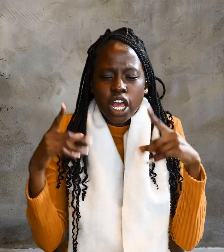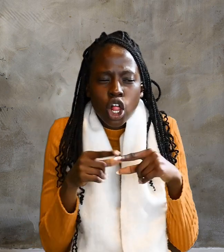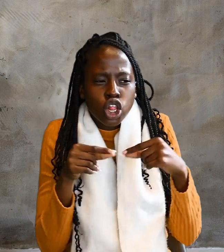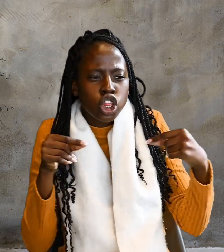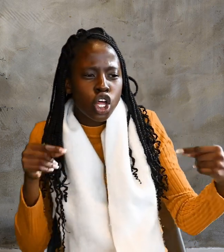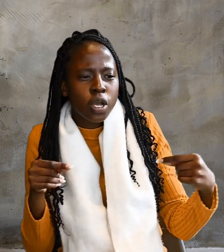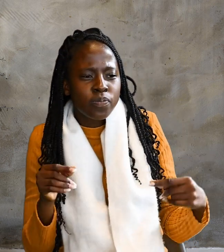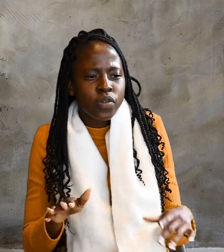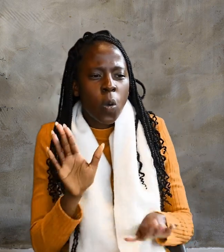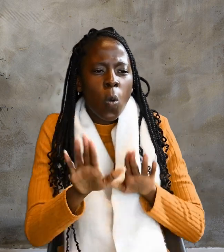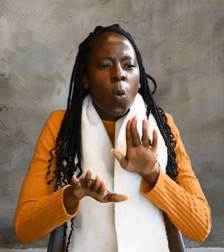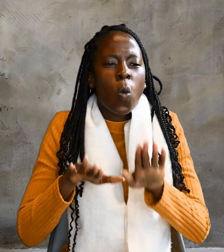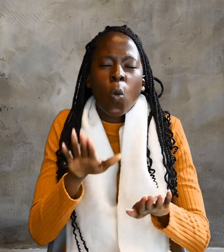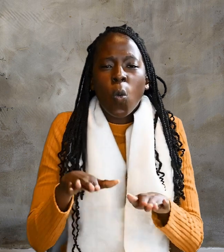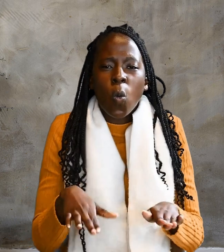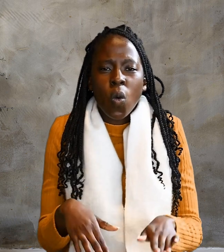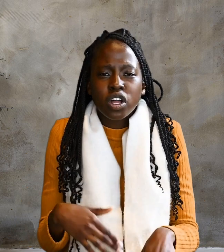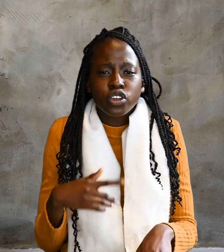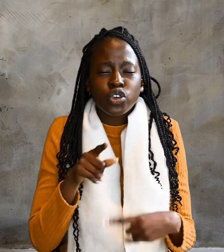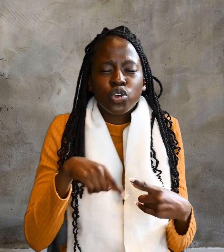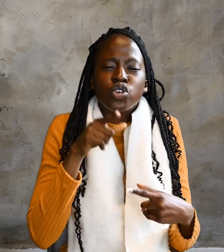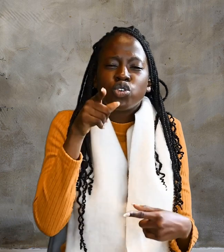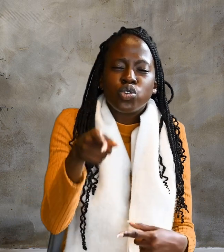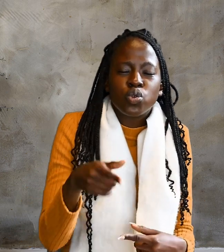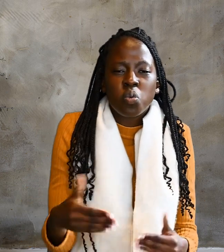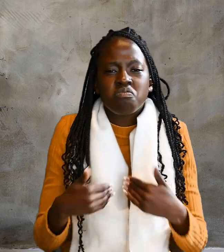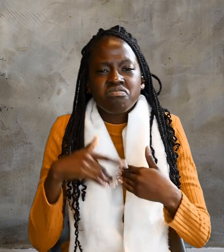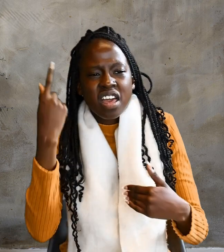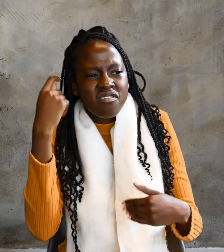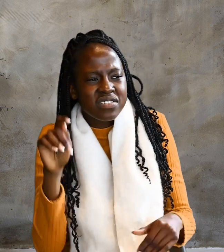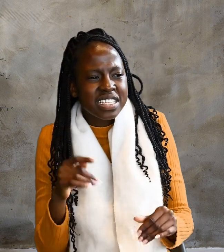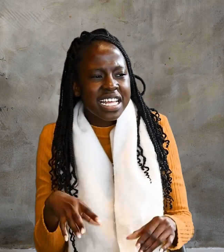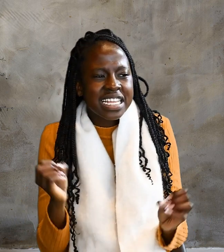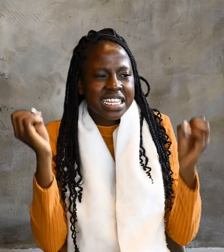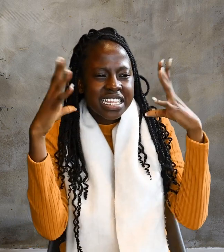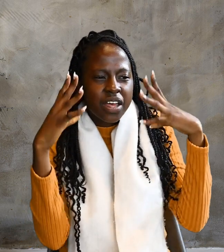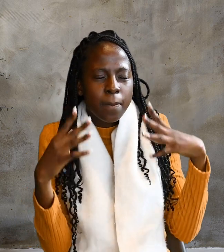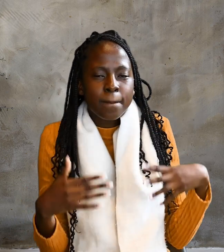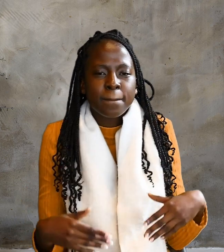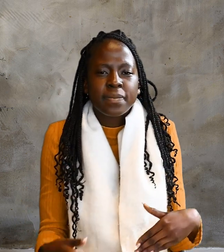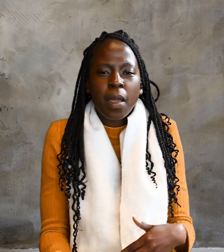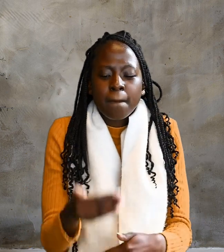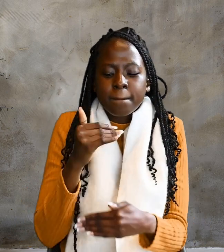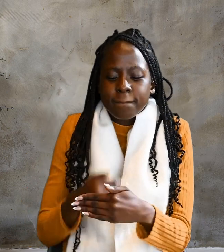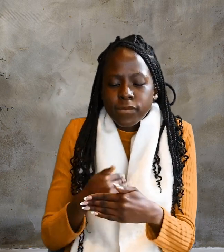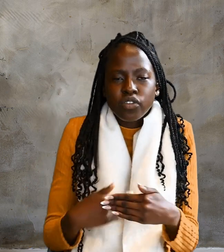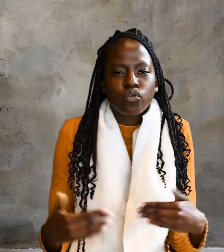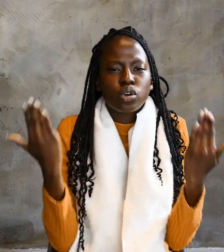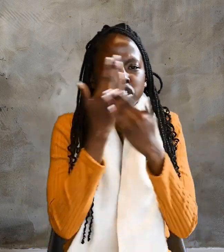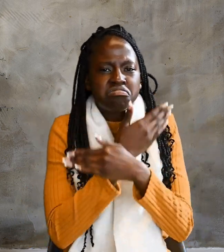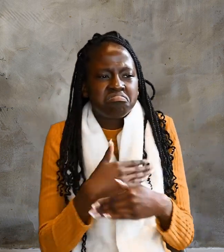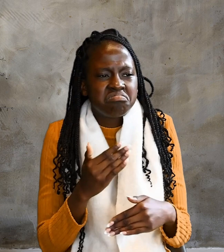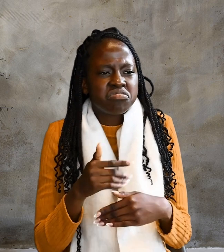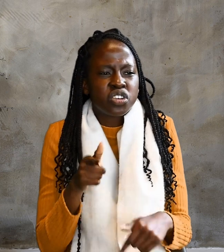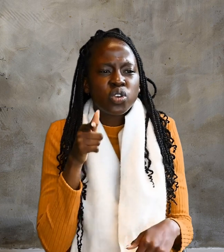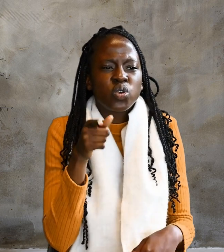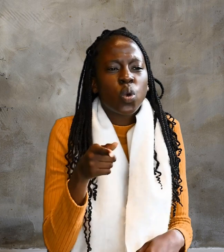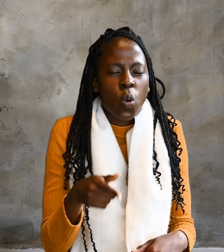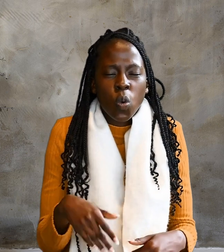Walk while you have the light, before darkness overtakes you. Whoever walks in the dark